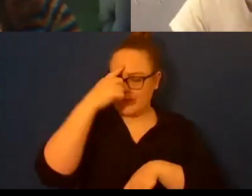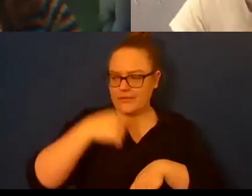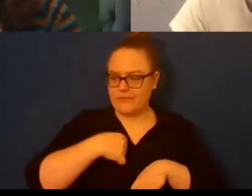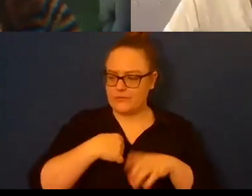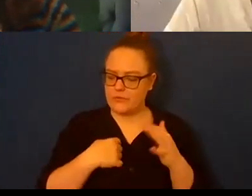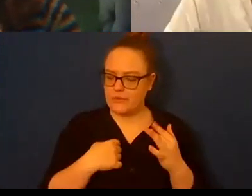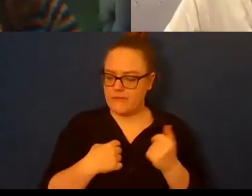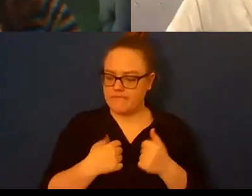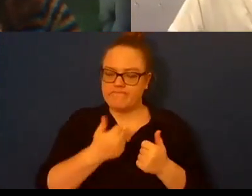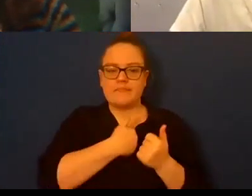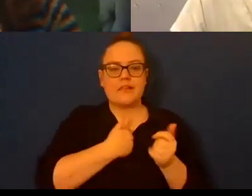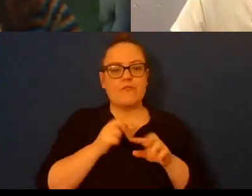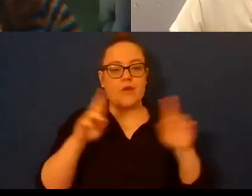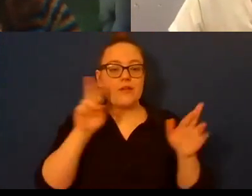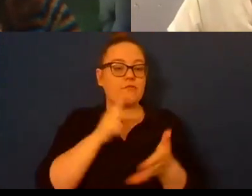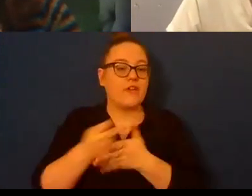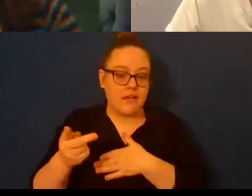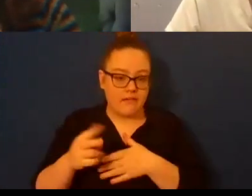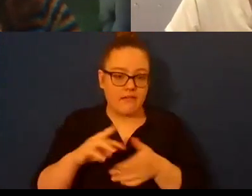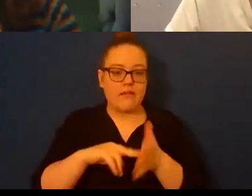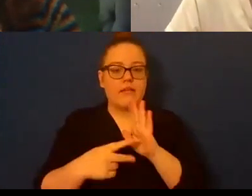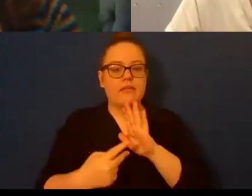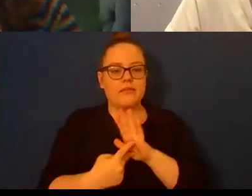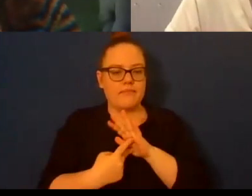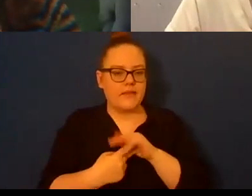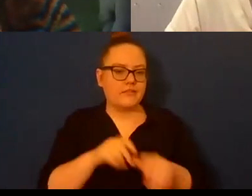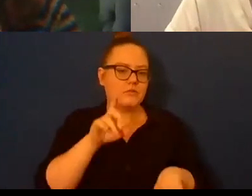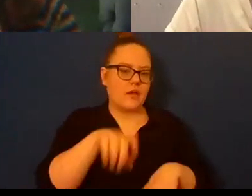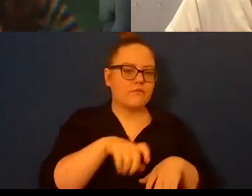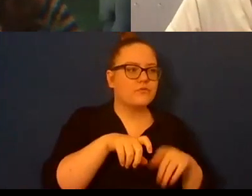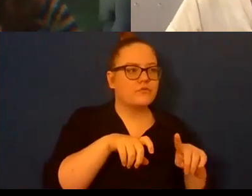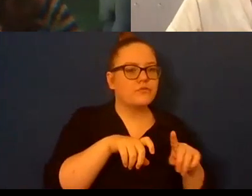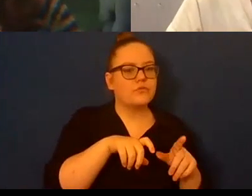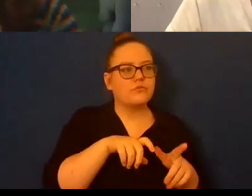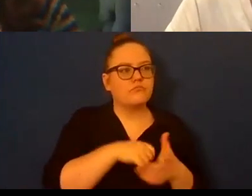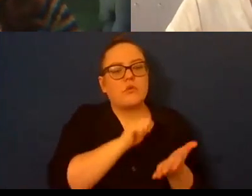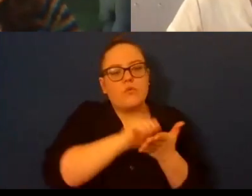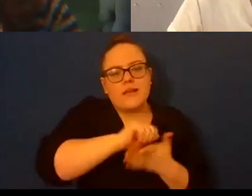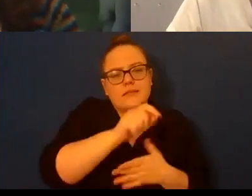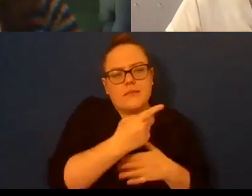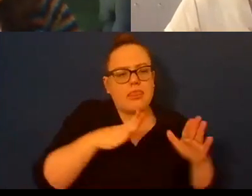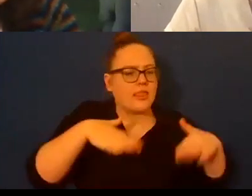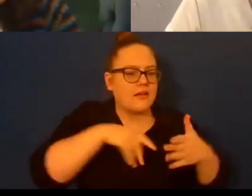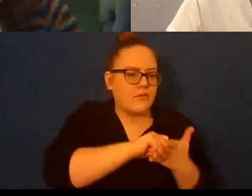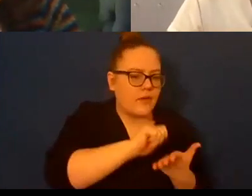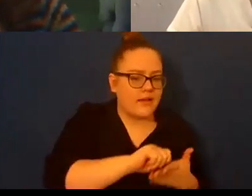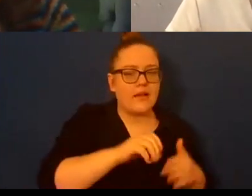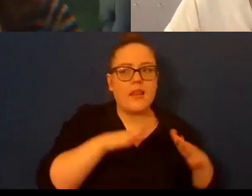necessary part of drafting anything is that you're always sort of trying to write something you haven't done before or seen before and don't know if you can do whether